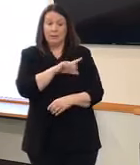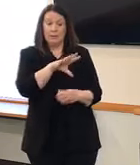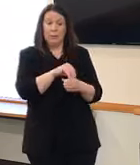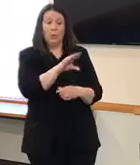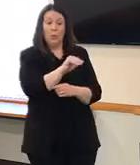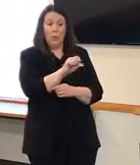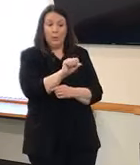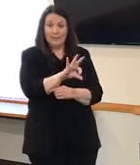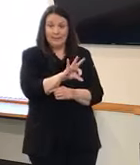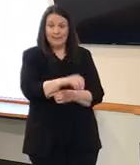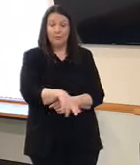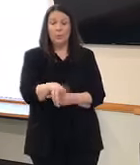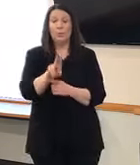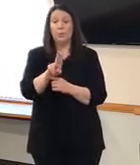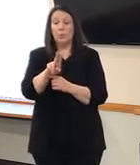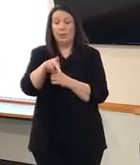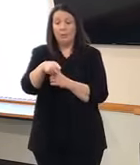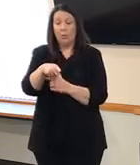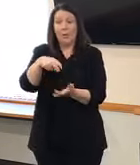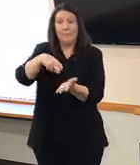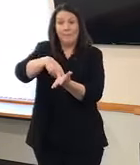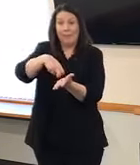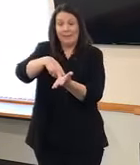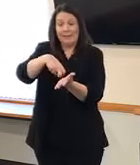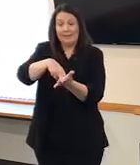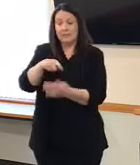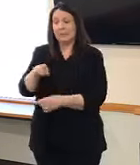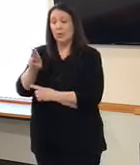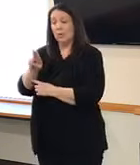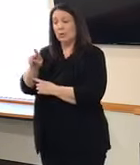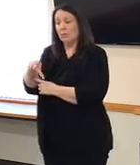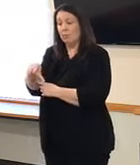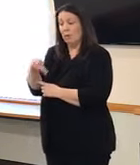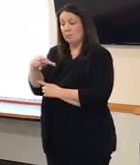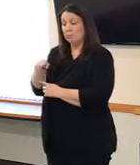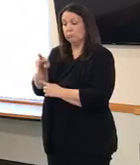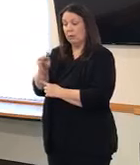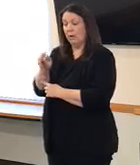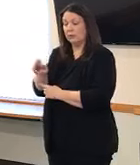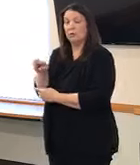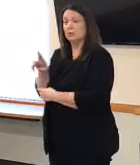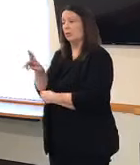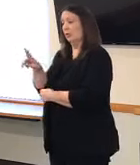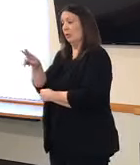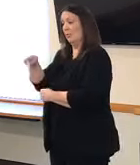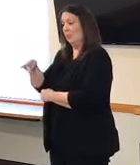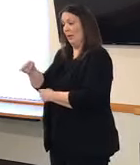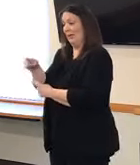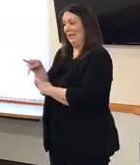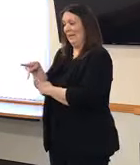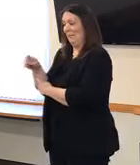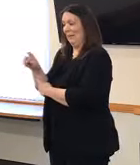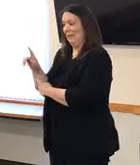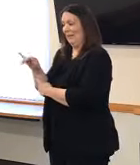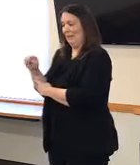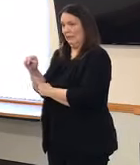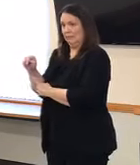Center, UnityPoint Health Methodist, Unipoint Health Proctor, and Unipoint Health Pekin.